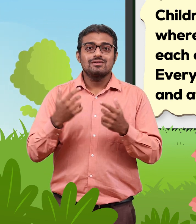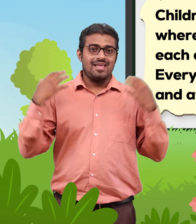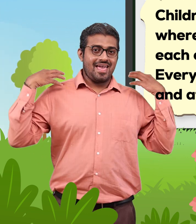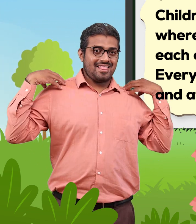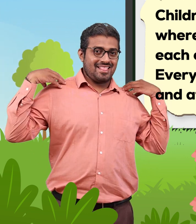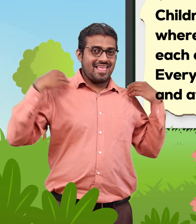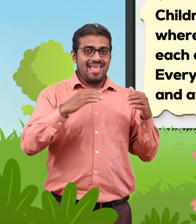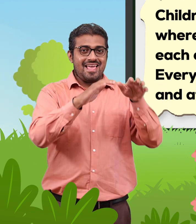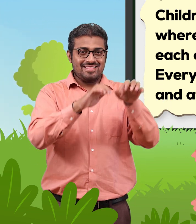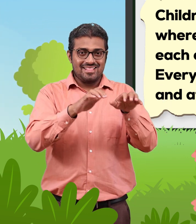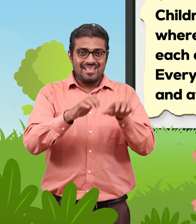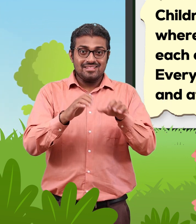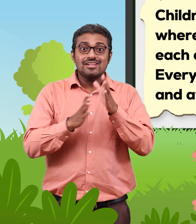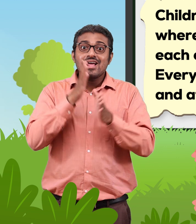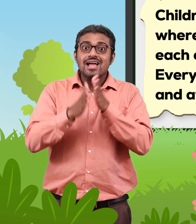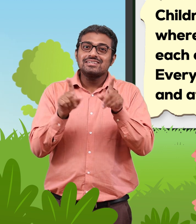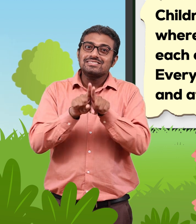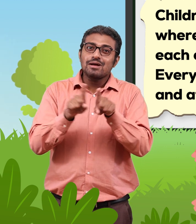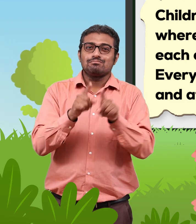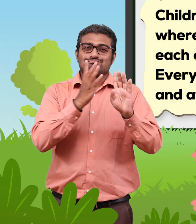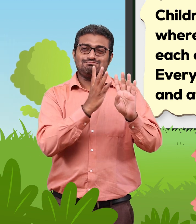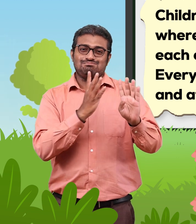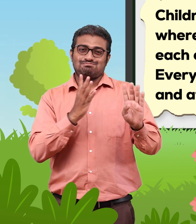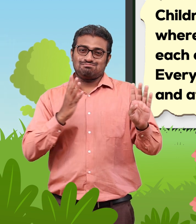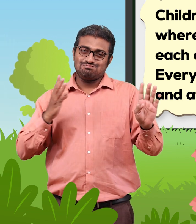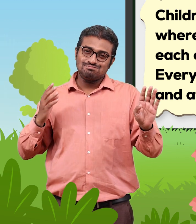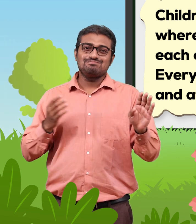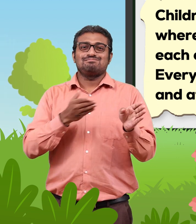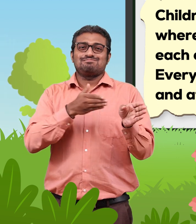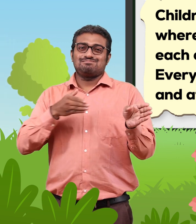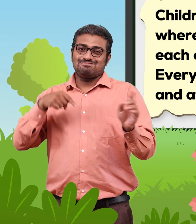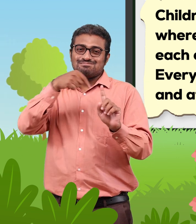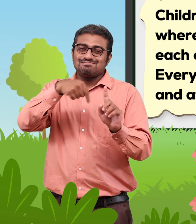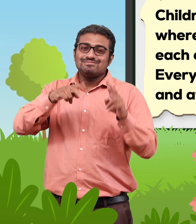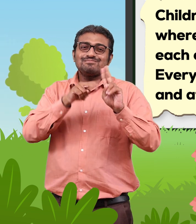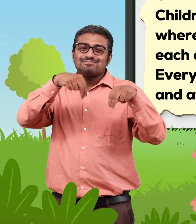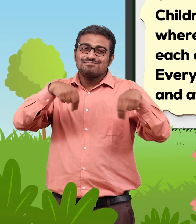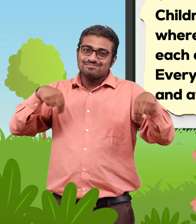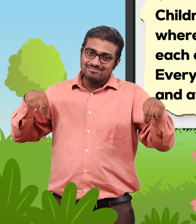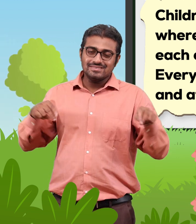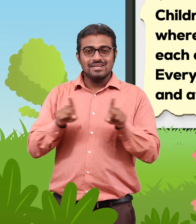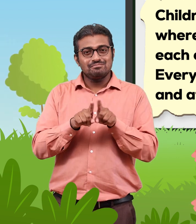shoulders, everyone will tell who is before and after each child in the train.